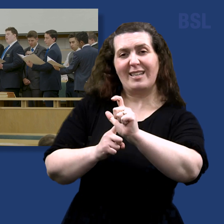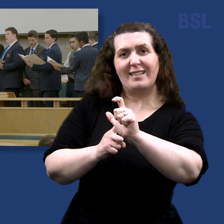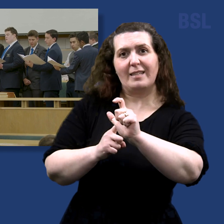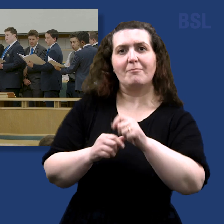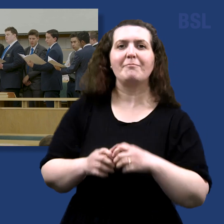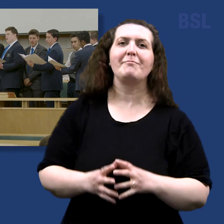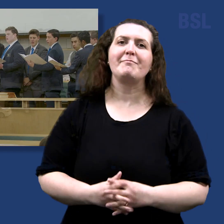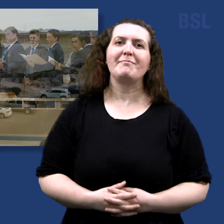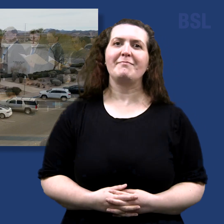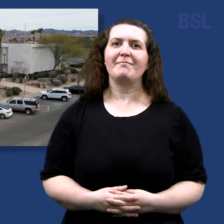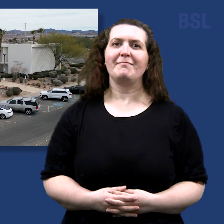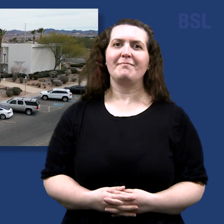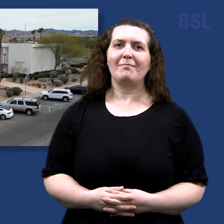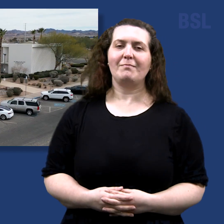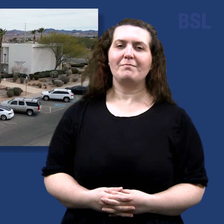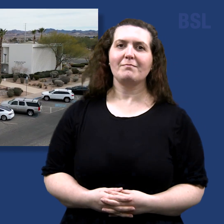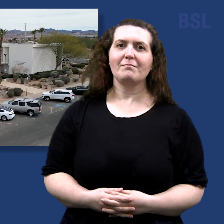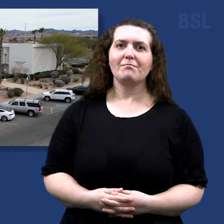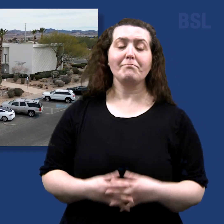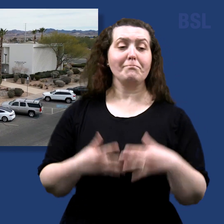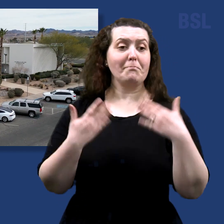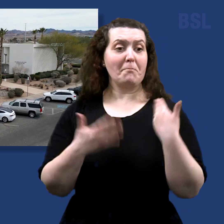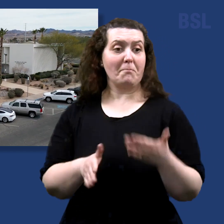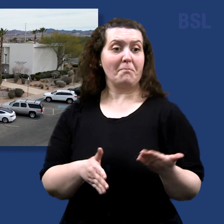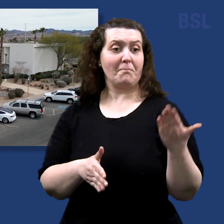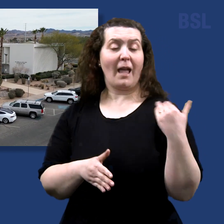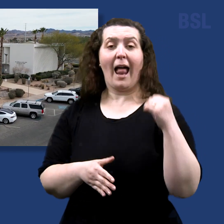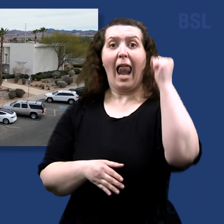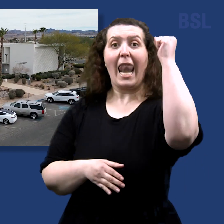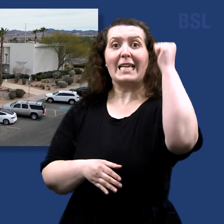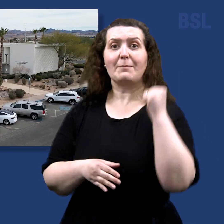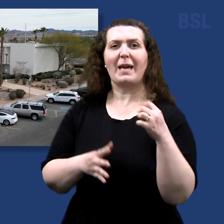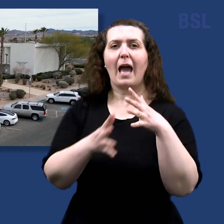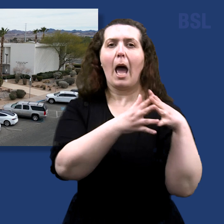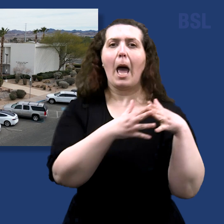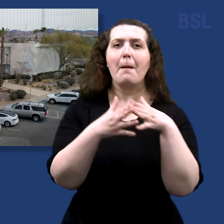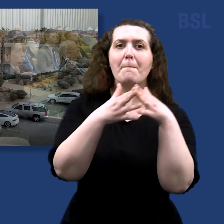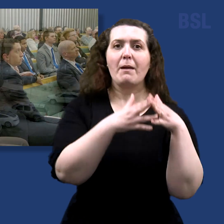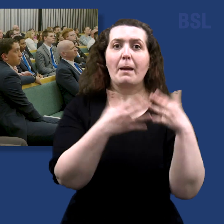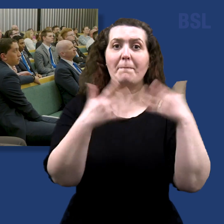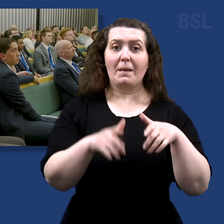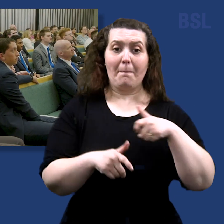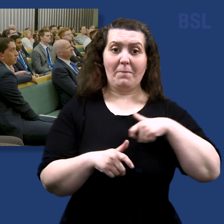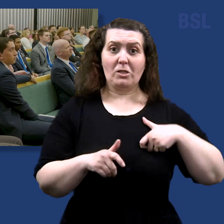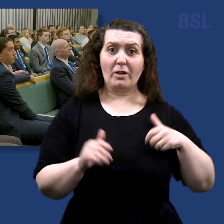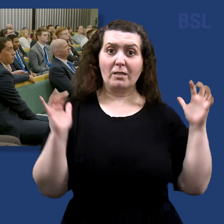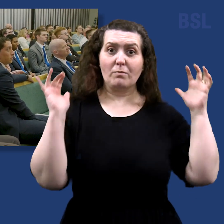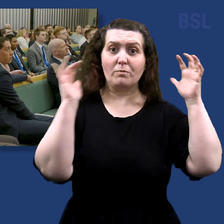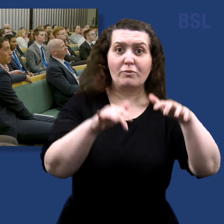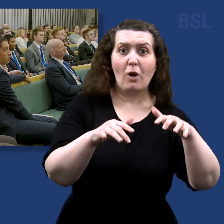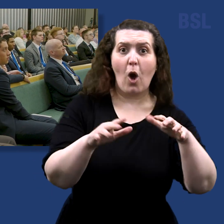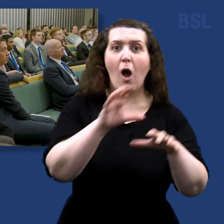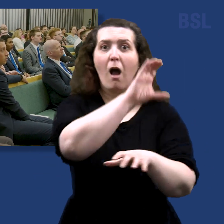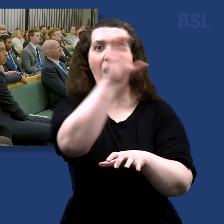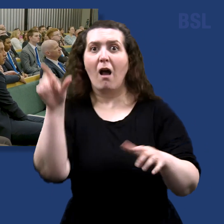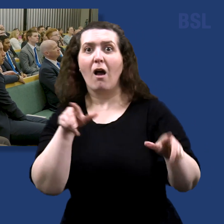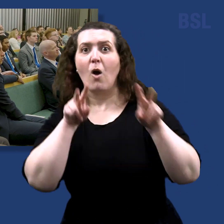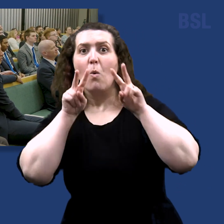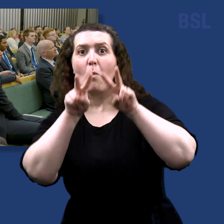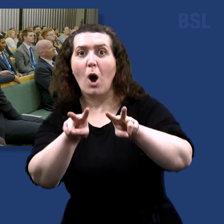Israel at a conference in Las Vegas, attended in person and virtually by nearly 400 service missionaries and their